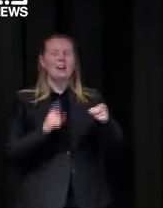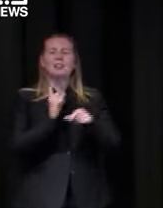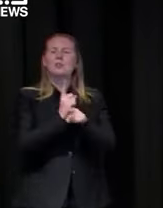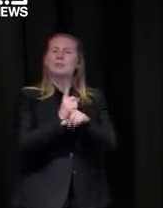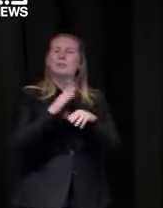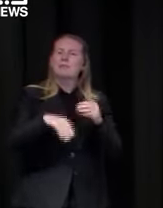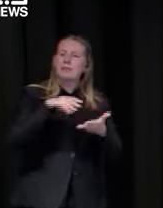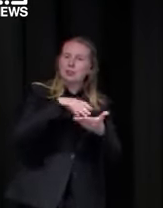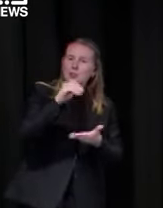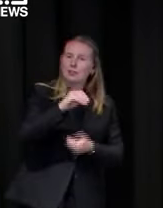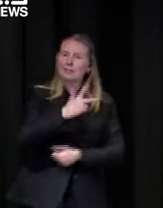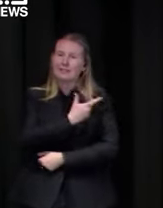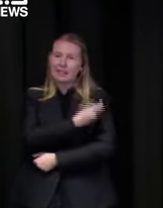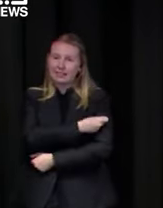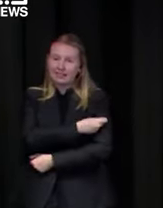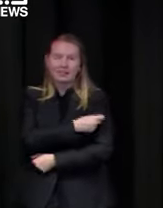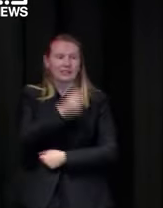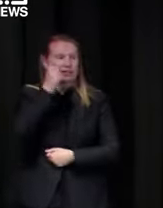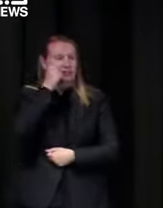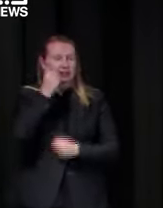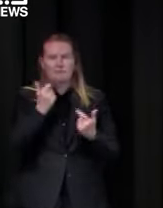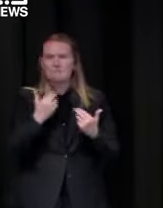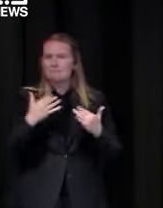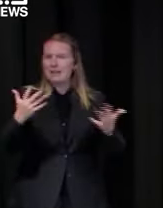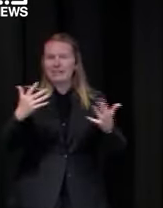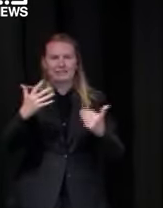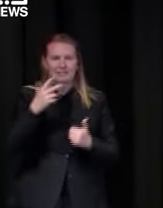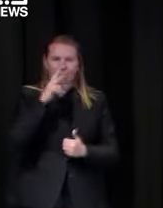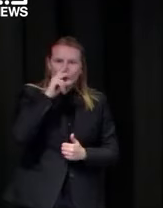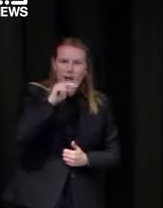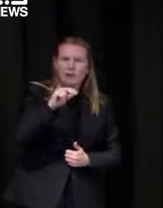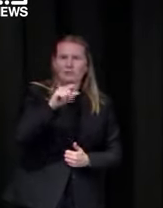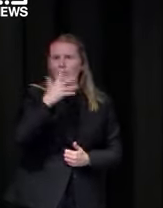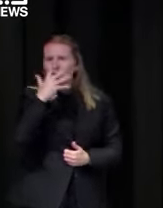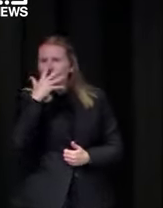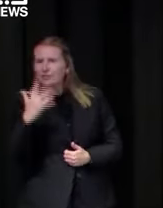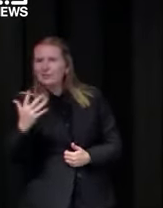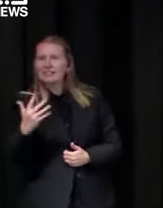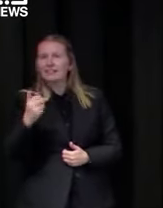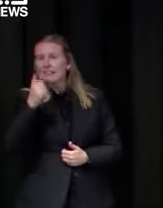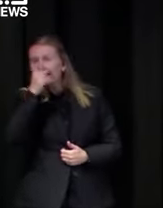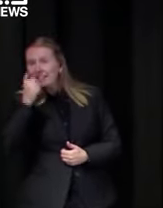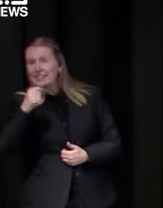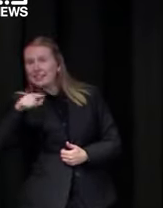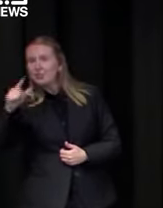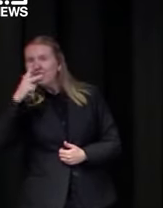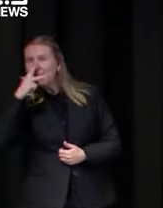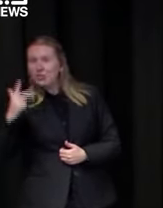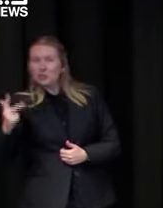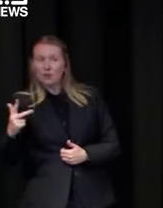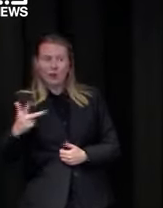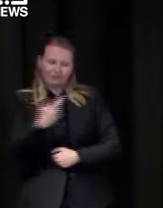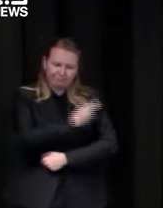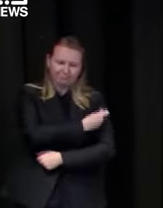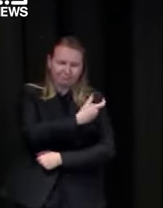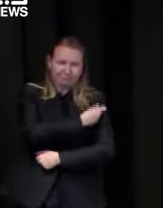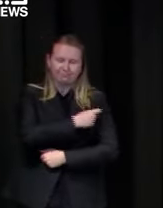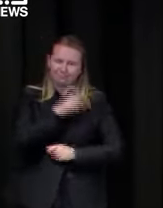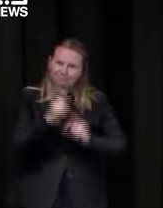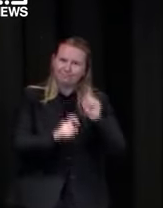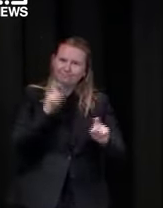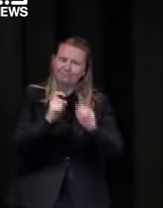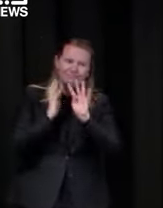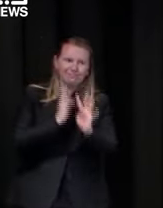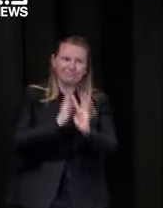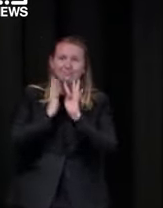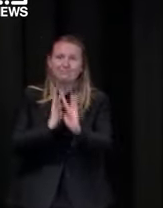vaccination so we've seen a phenomenal uptake by 12 to 15 year olds and 16 and 18 year olds of vaccine in the last few weeks given how relatively short the